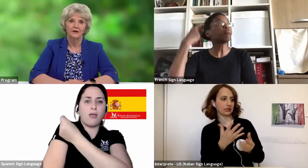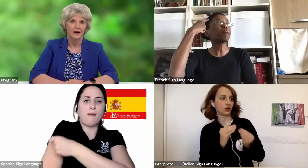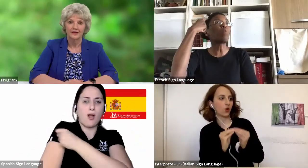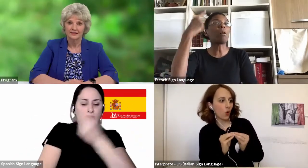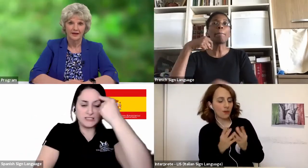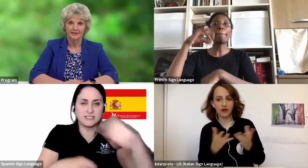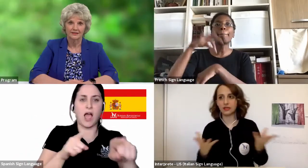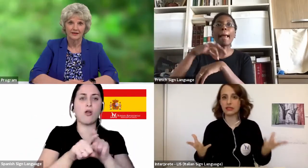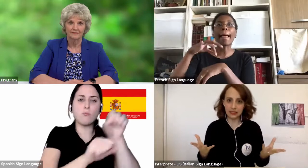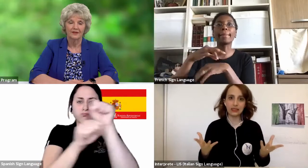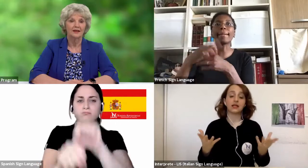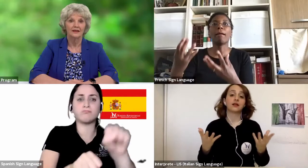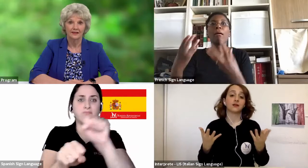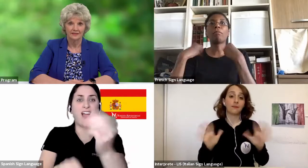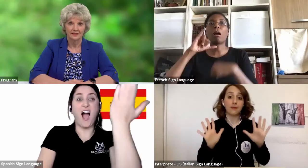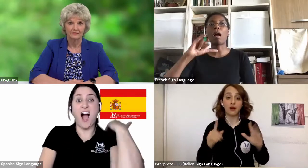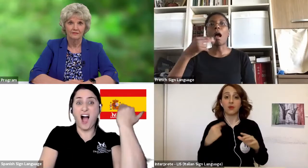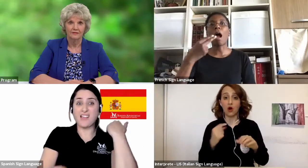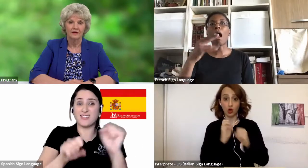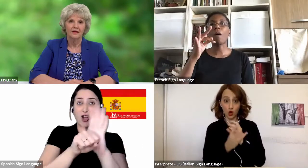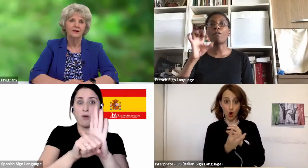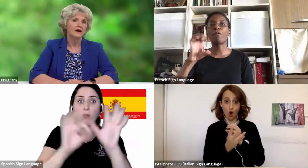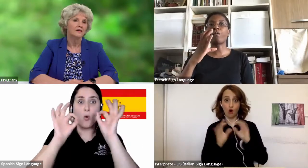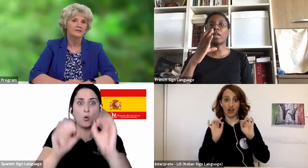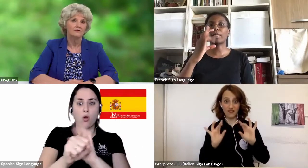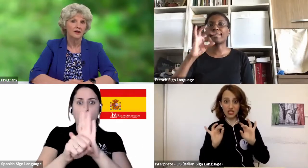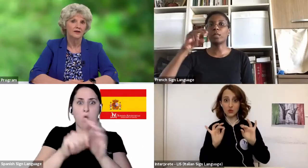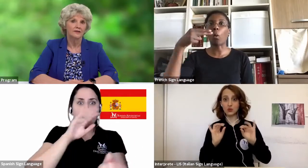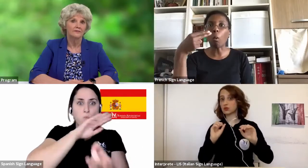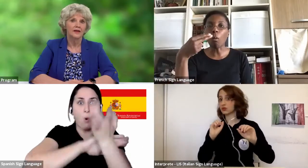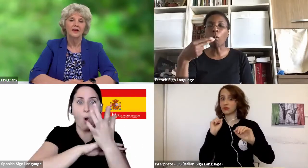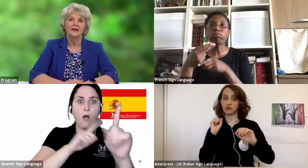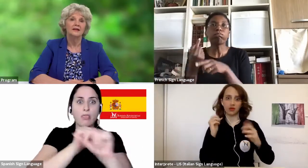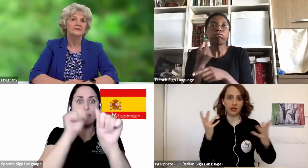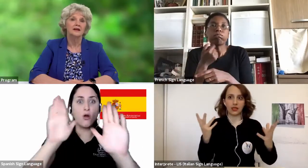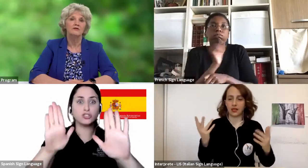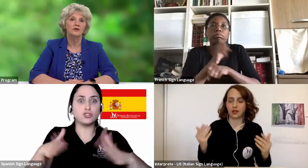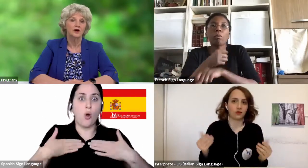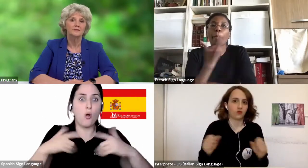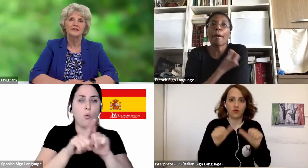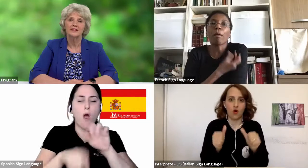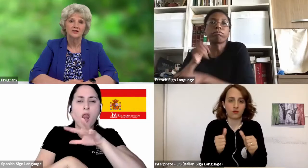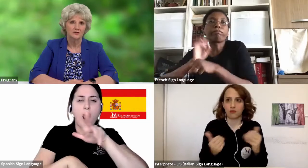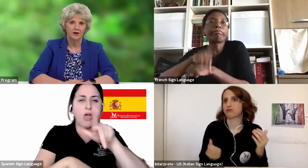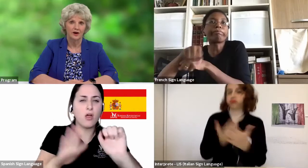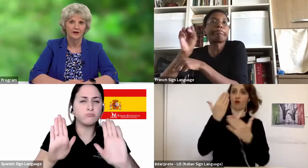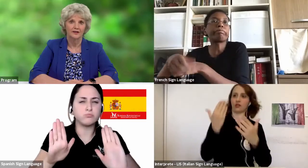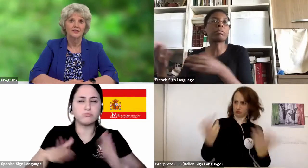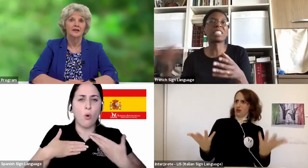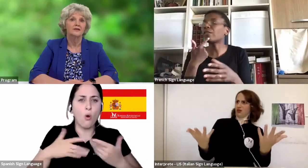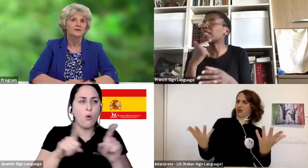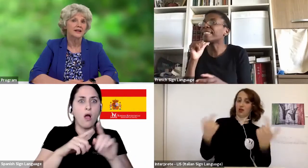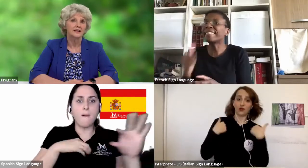unexpectedly, like a thief, and caught us off guard. It has set off alarms in each of our